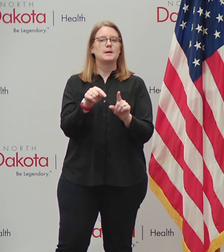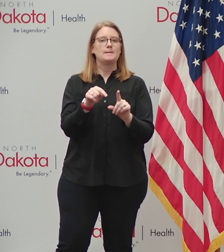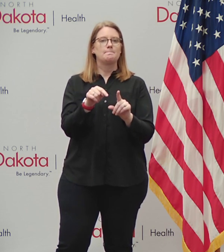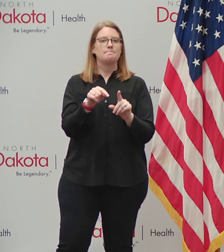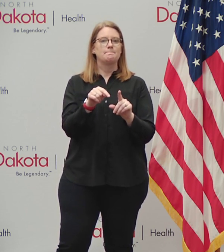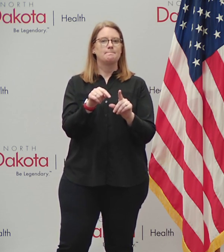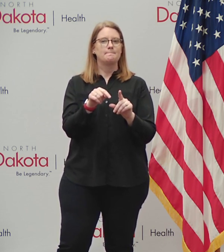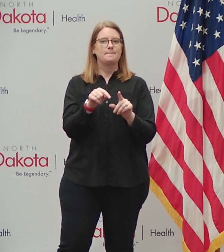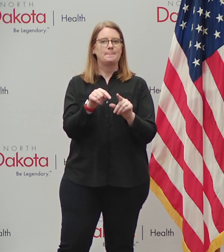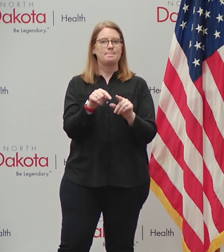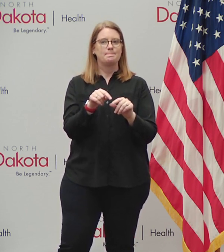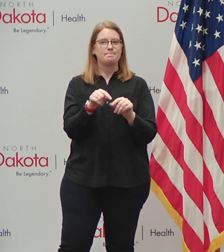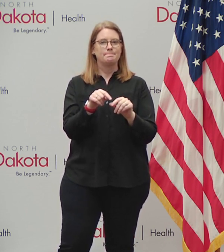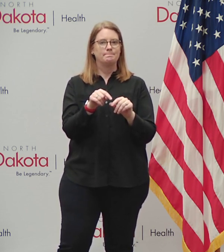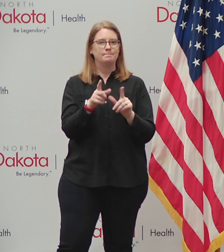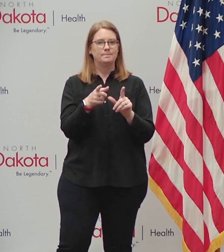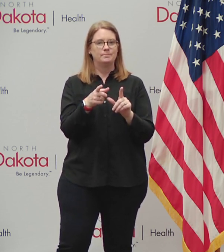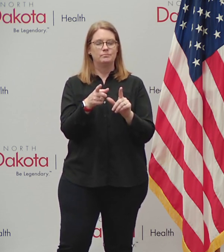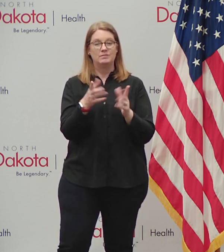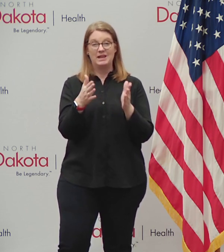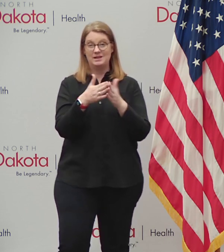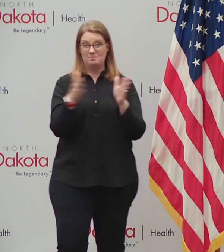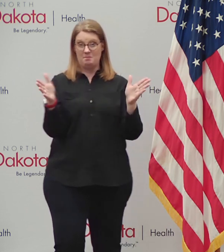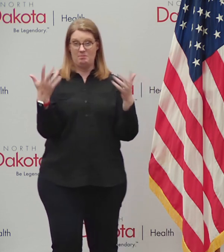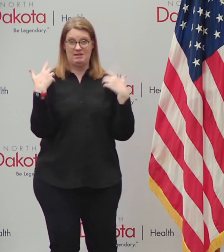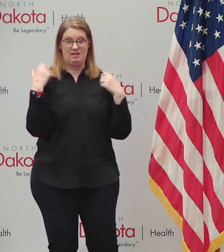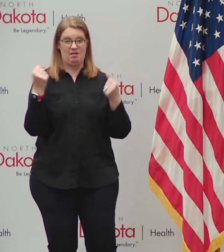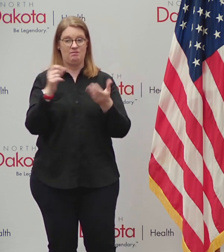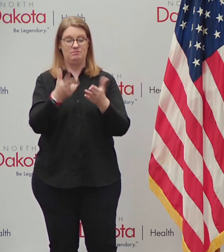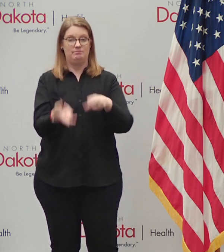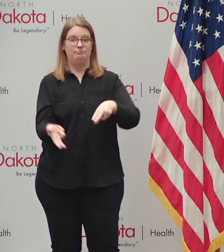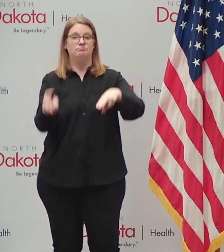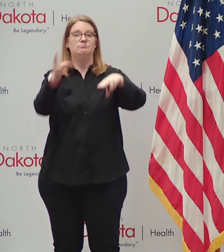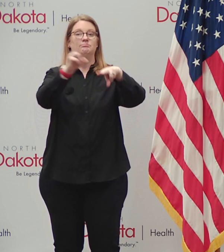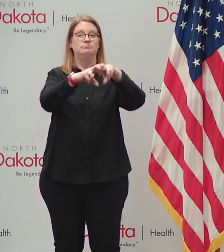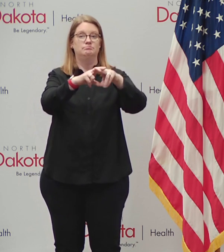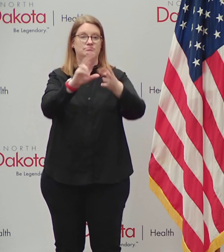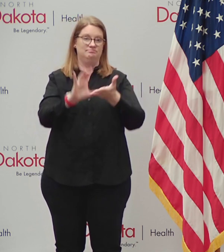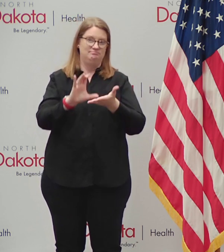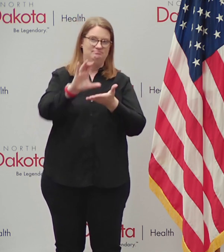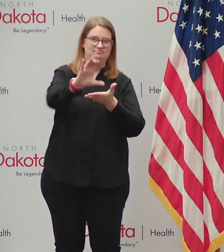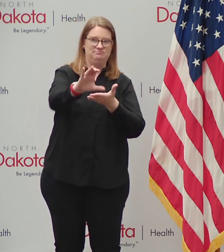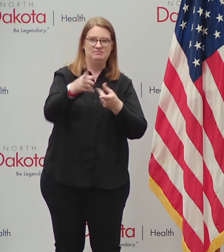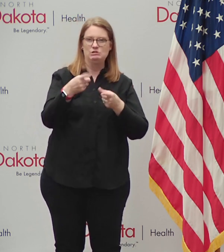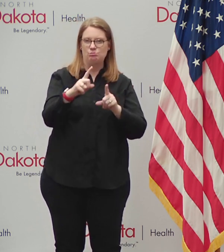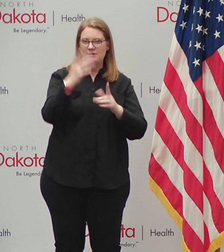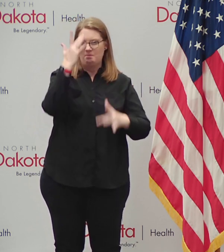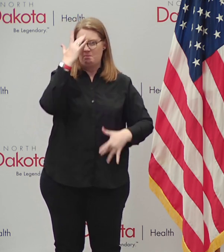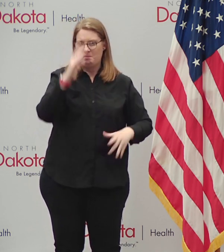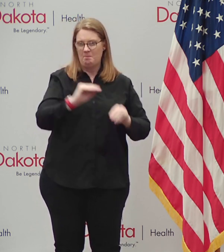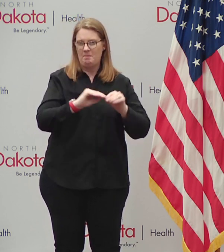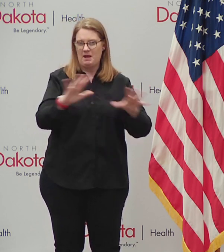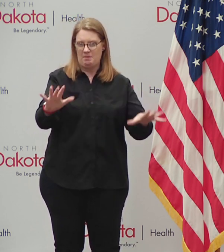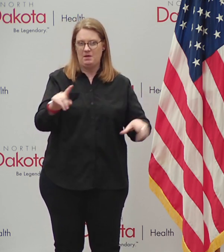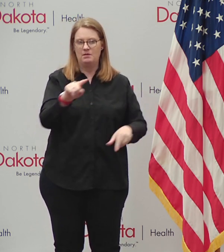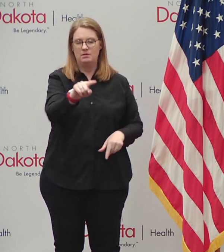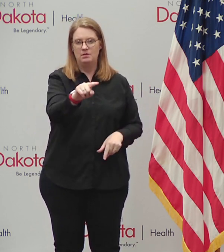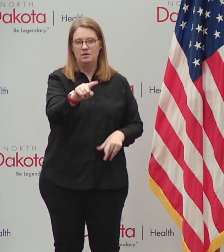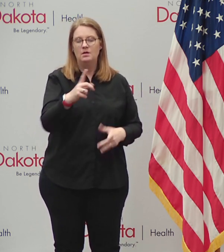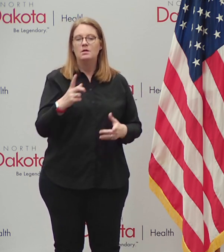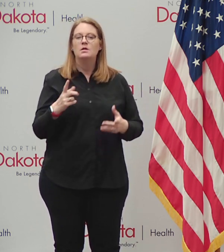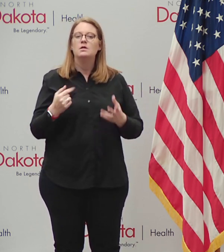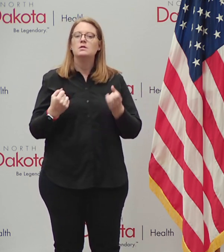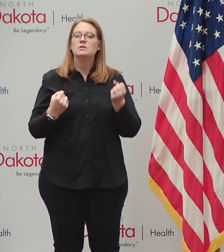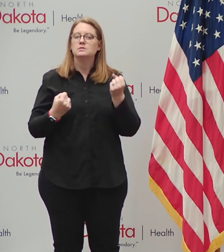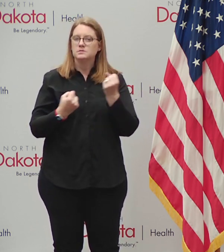We've had the largest increases in public health budgets ever seen in the history of the state during this pandemic. And those have been really fueled by